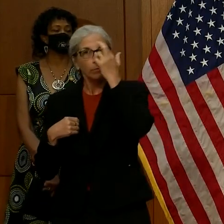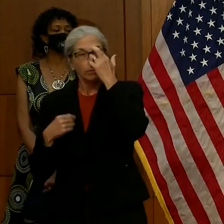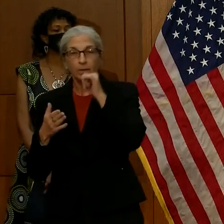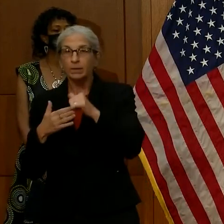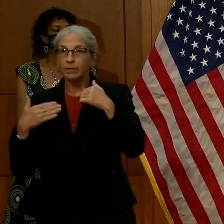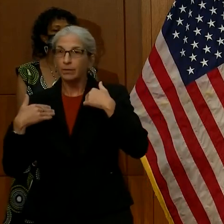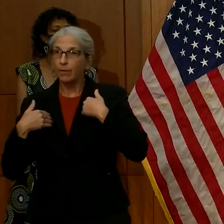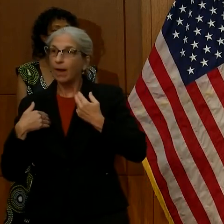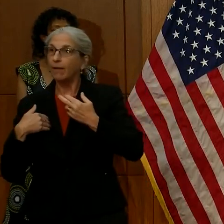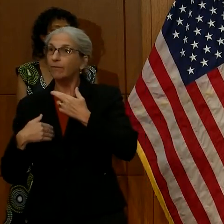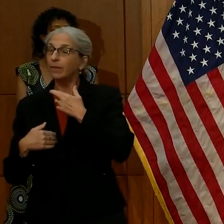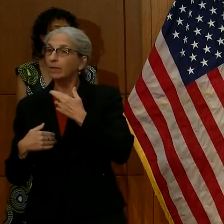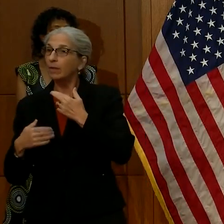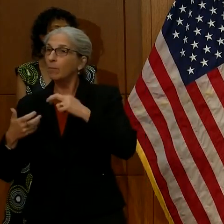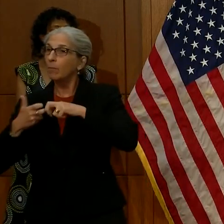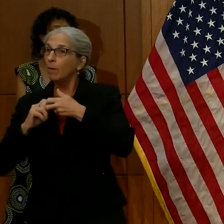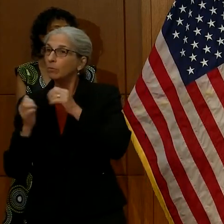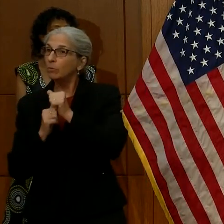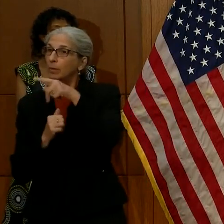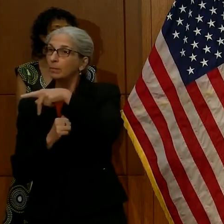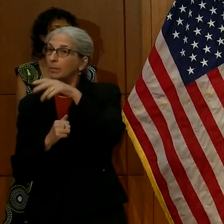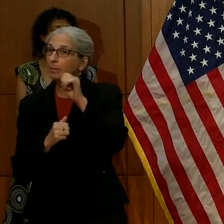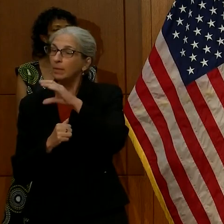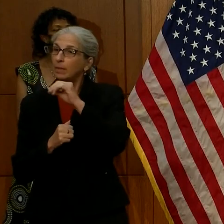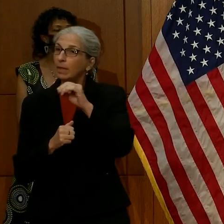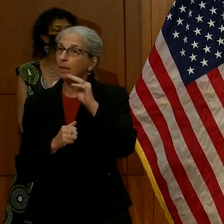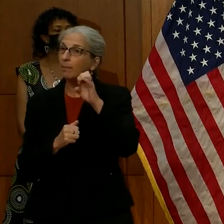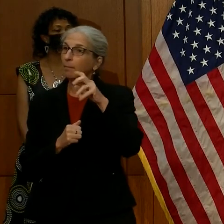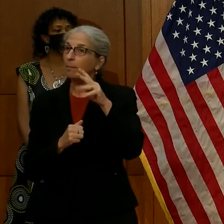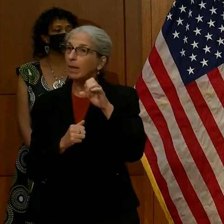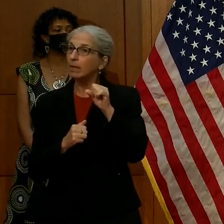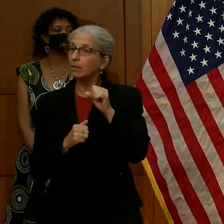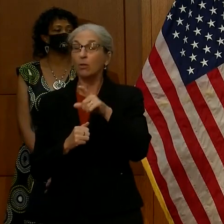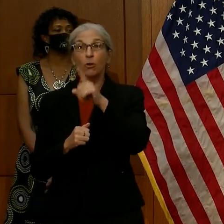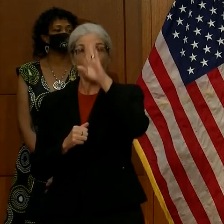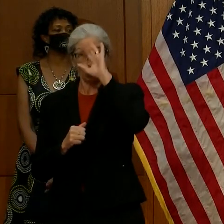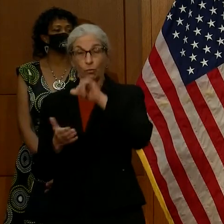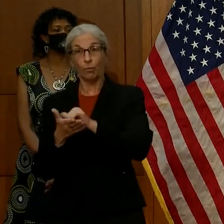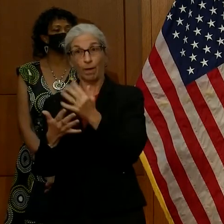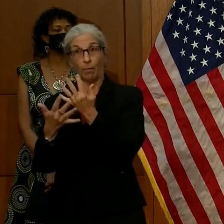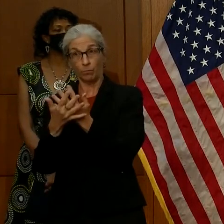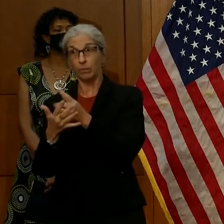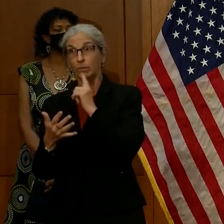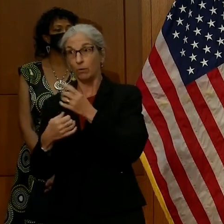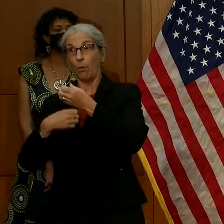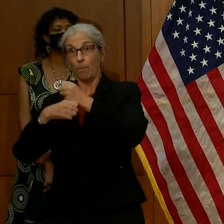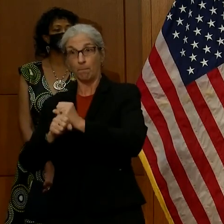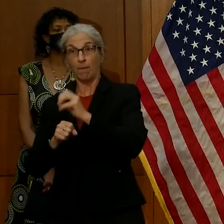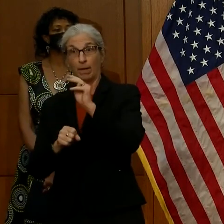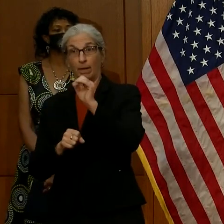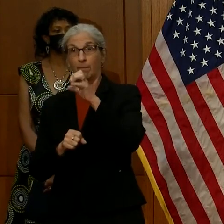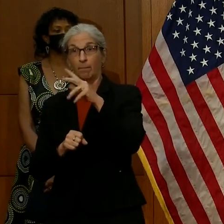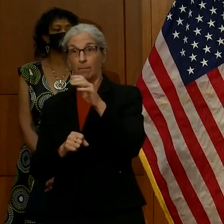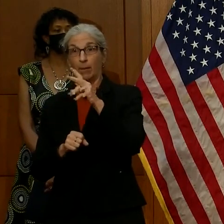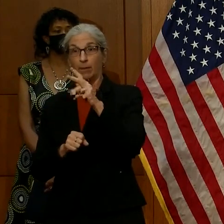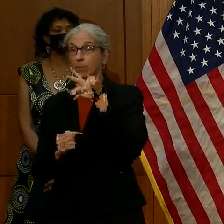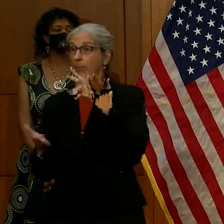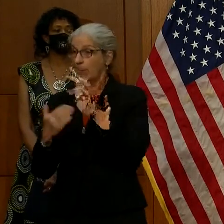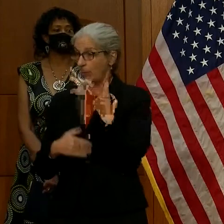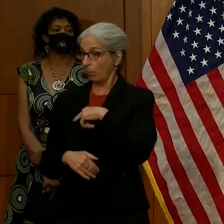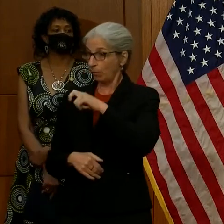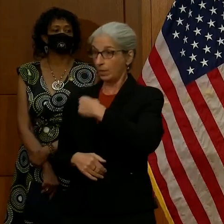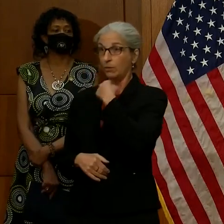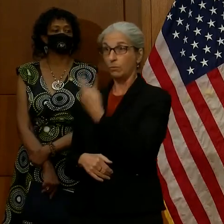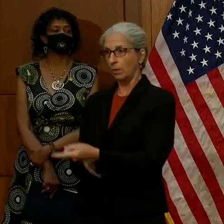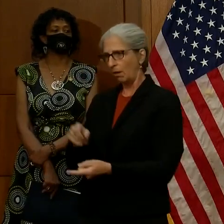PPE and masks. They're actually making a lot of the masks. So maybe we need to tell them to hold back on some of them